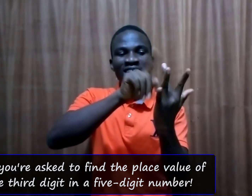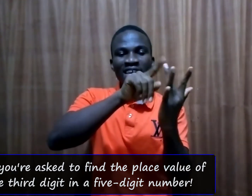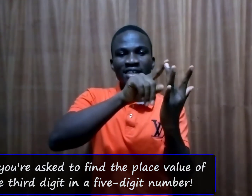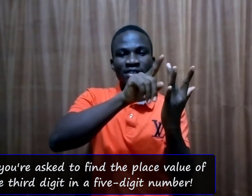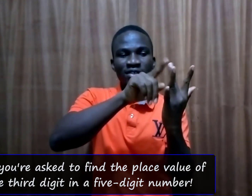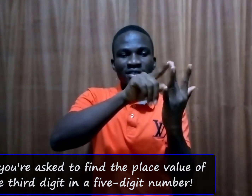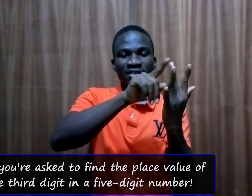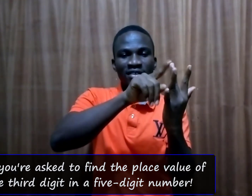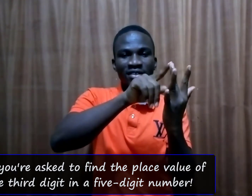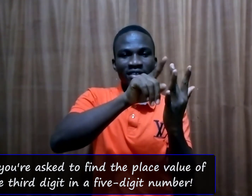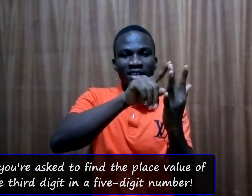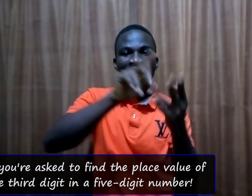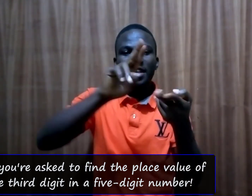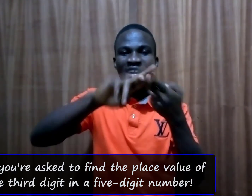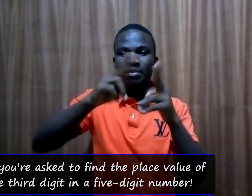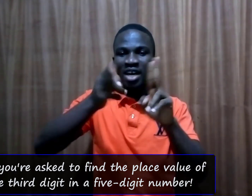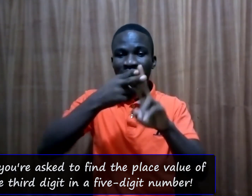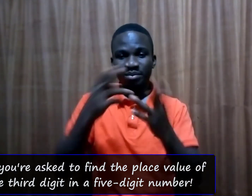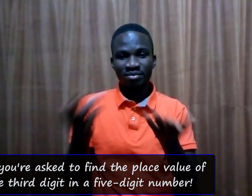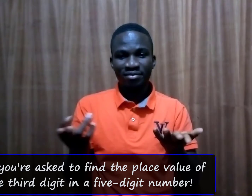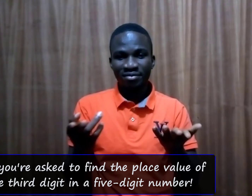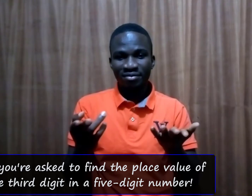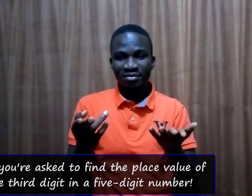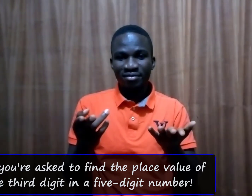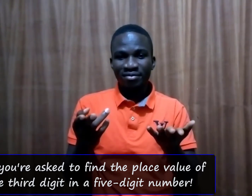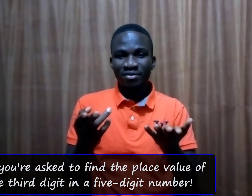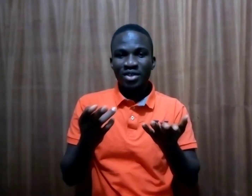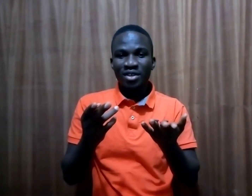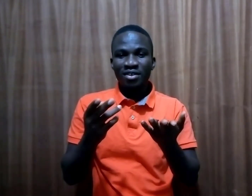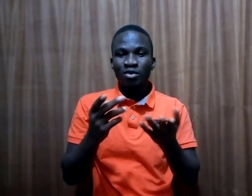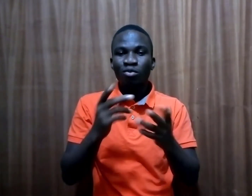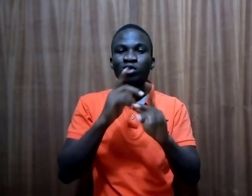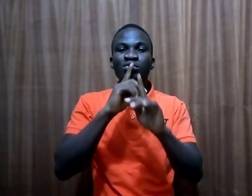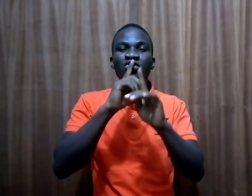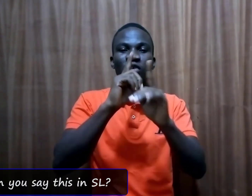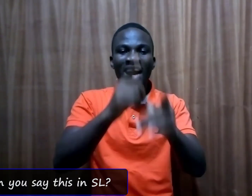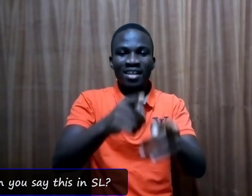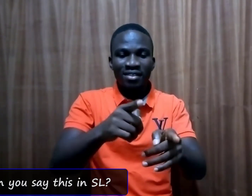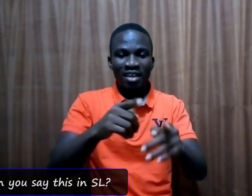third number. What will be your answer?